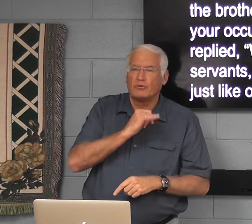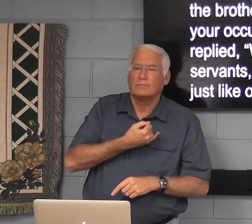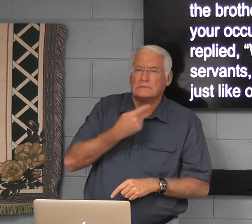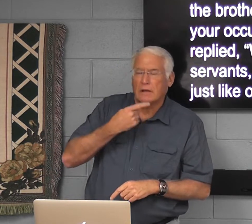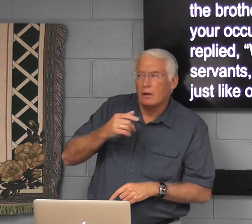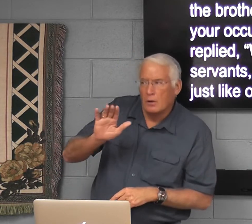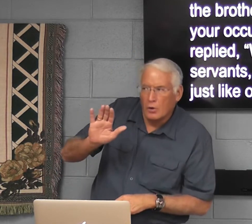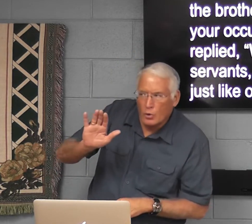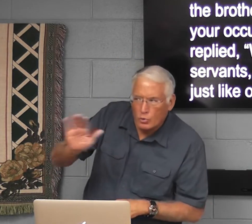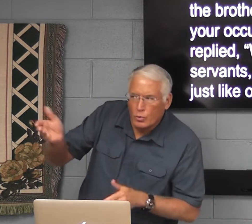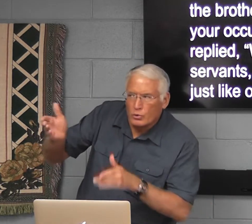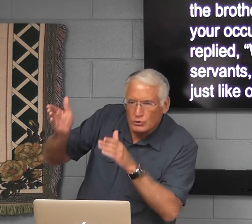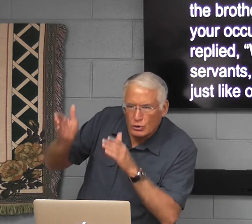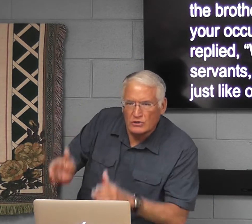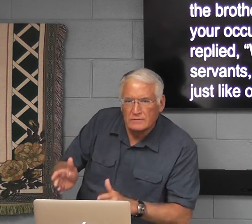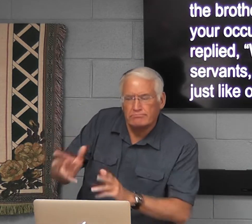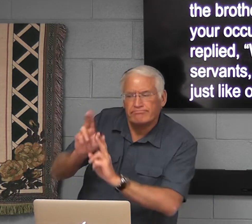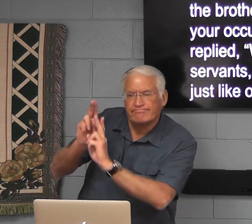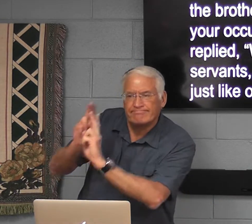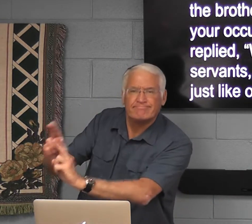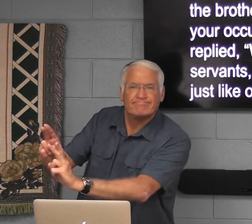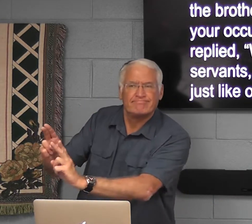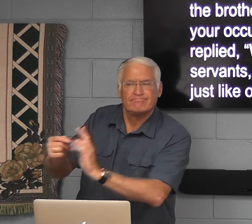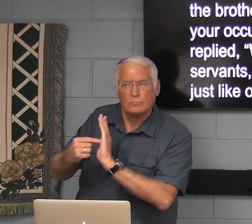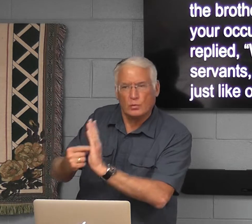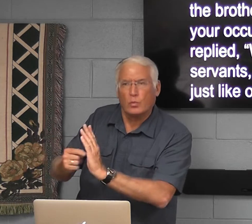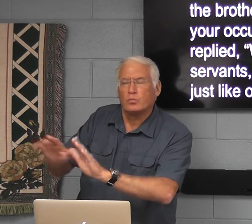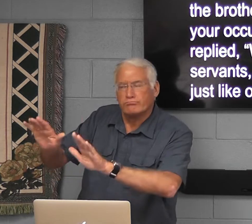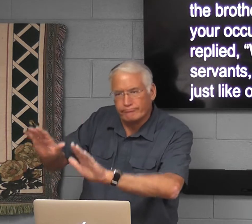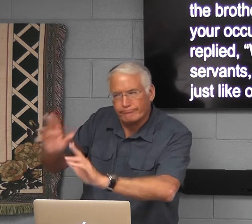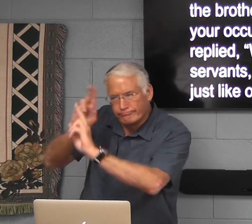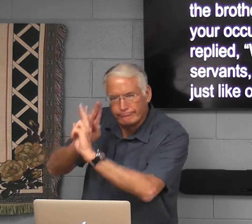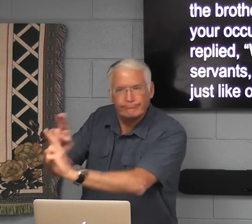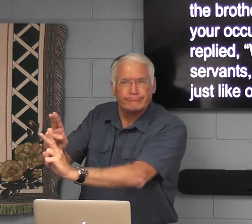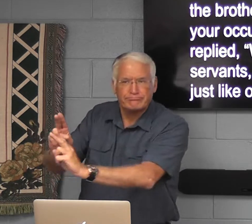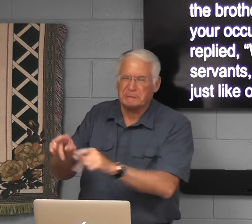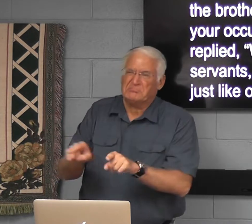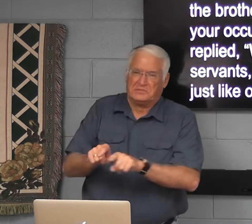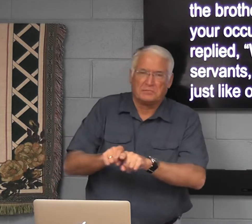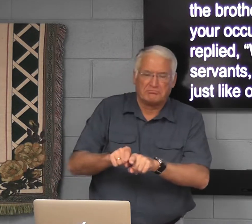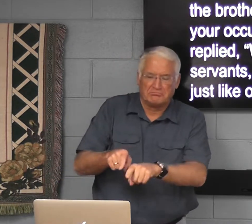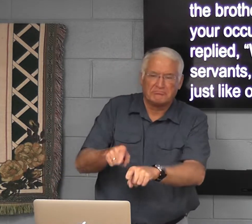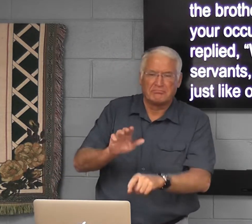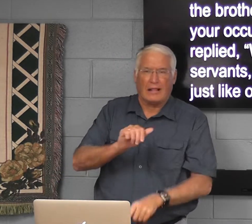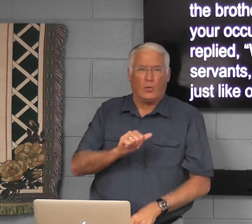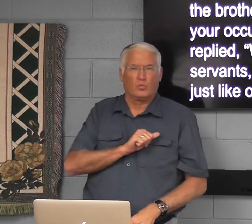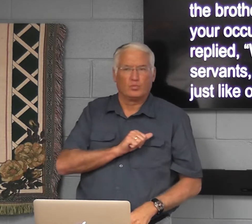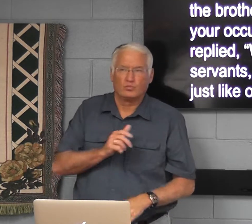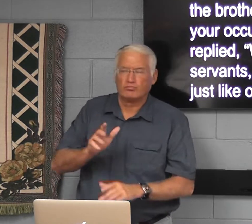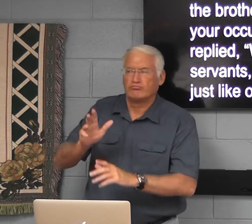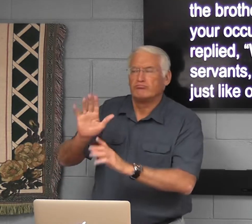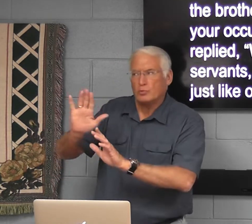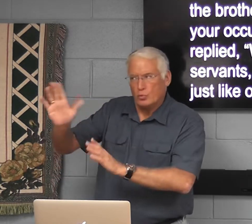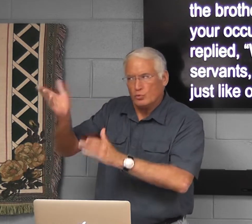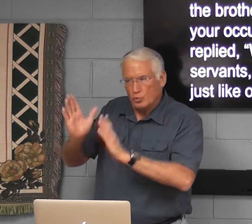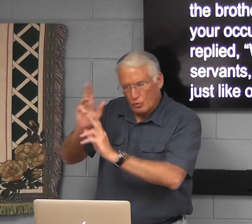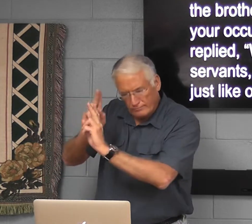But Jacob says, I'm your servant, as a sign of honor and respect. This is the same,